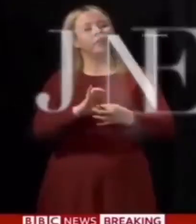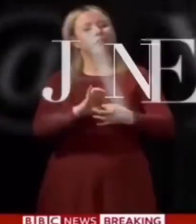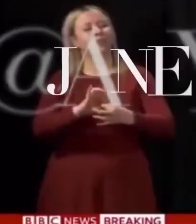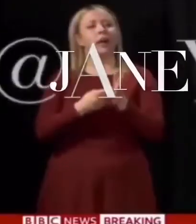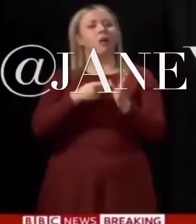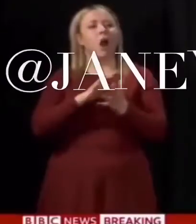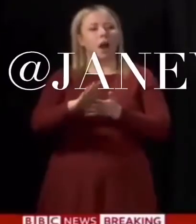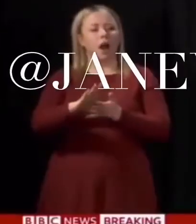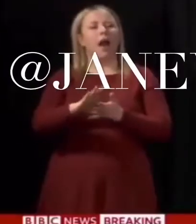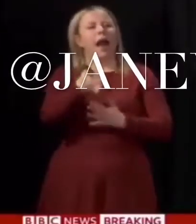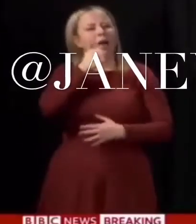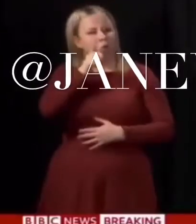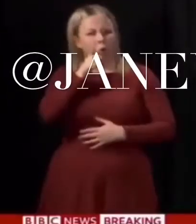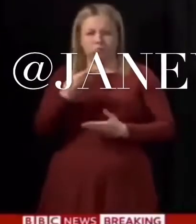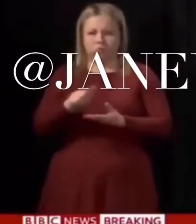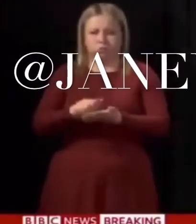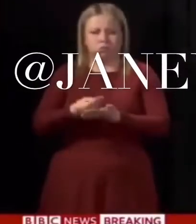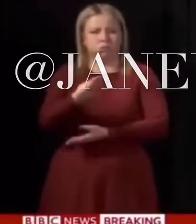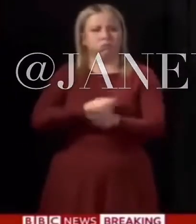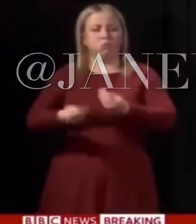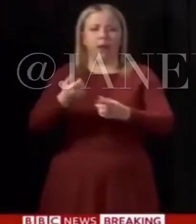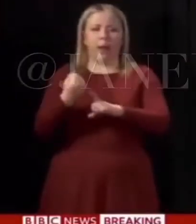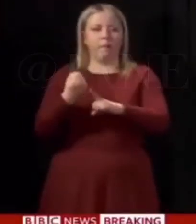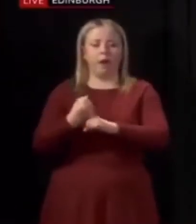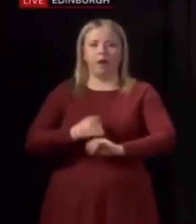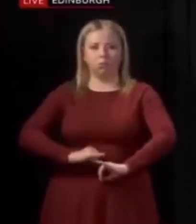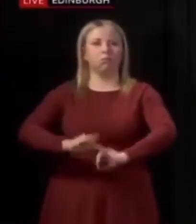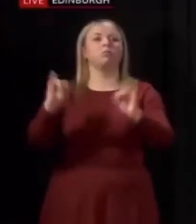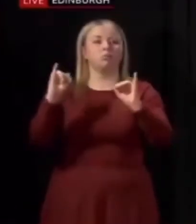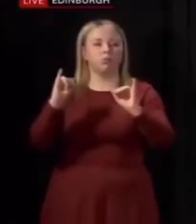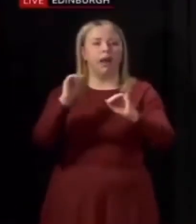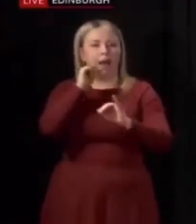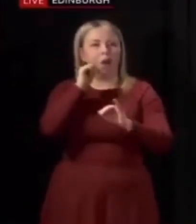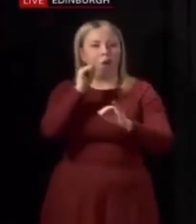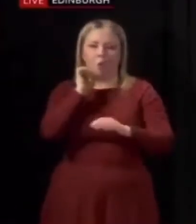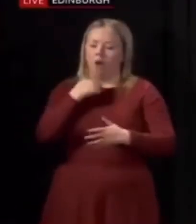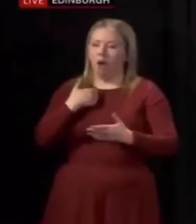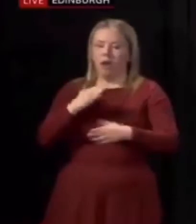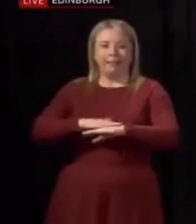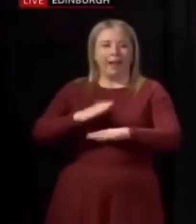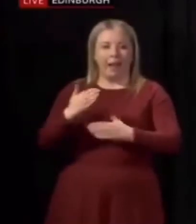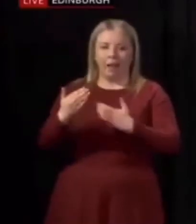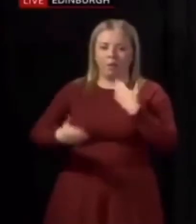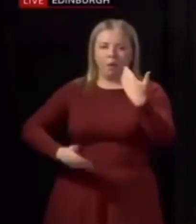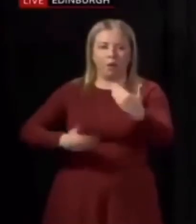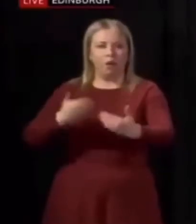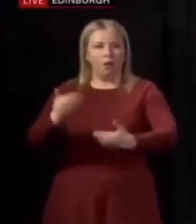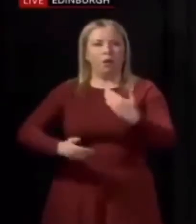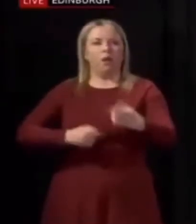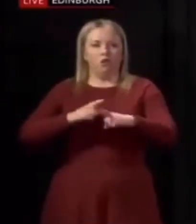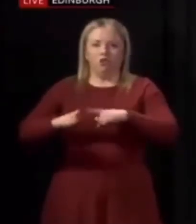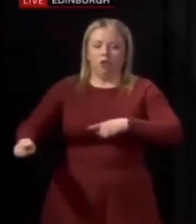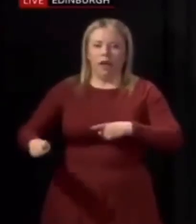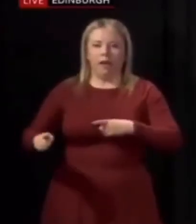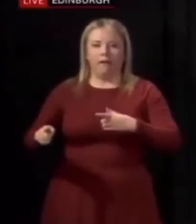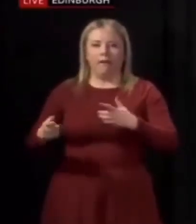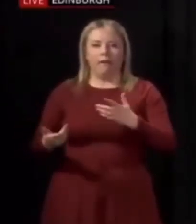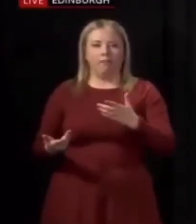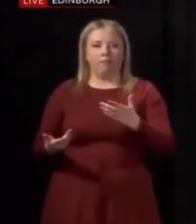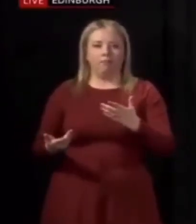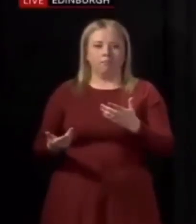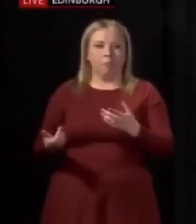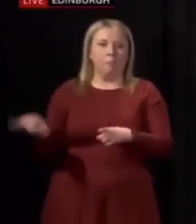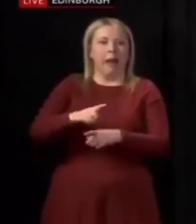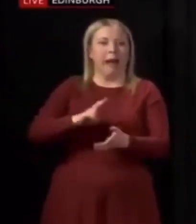So here's what's been happening, we've still got a bunch of arseholes still want to go into the car and go to parks and hang about because they think the